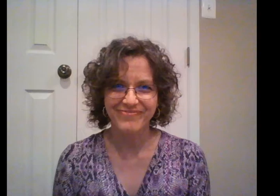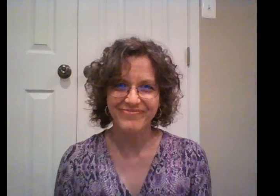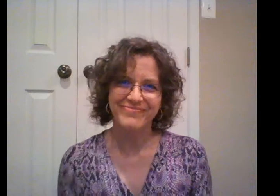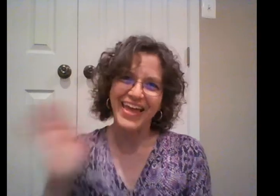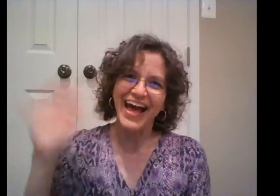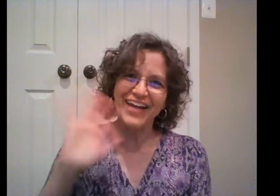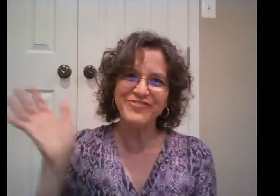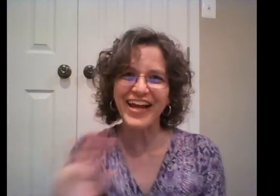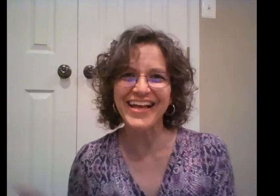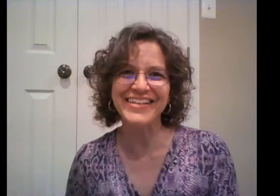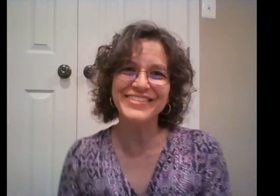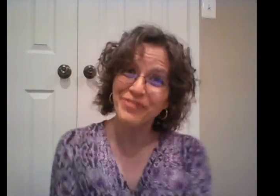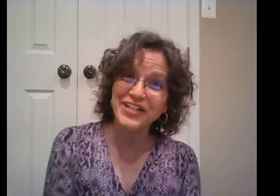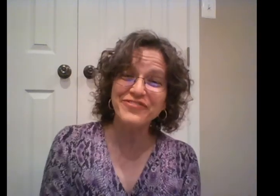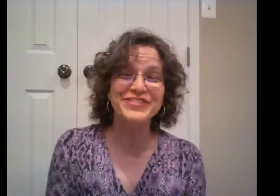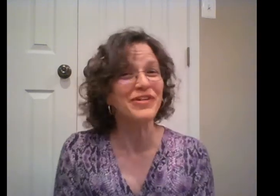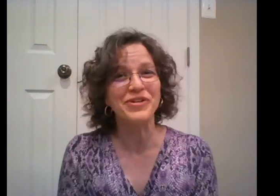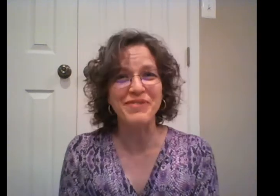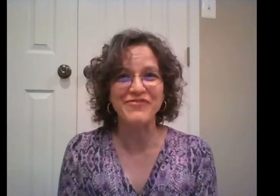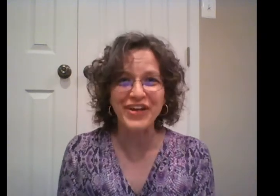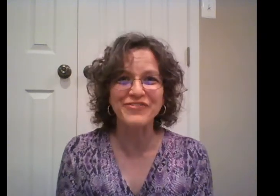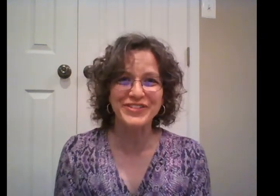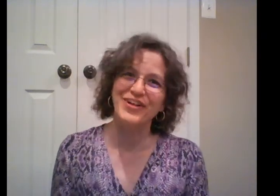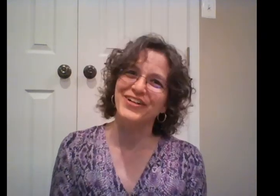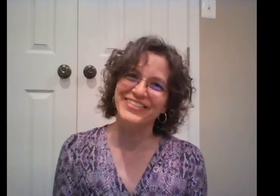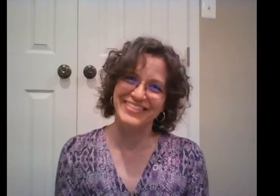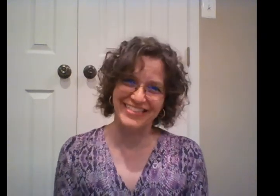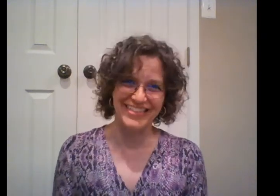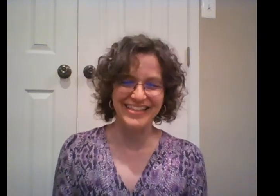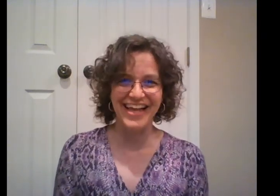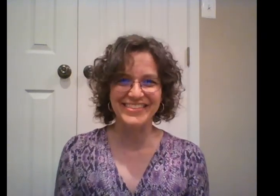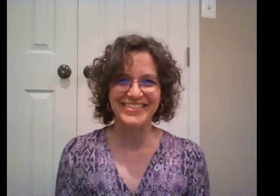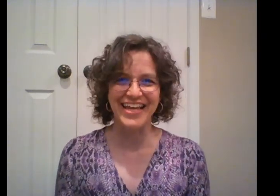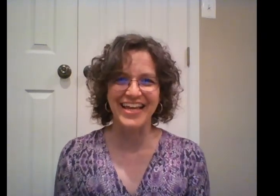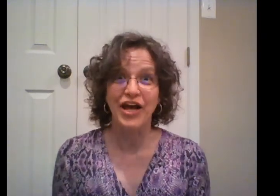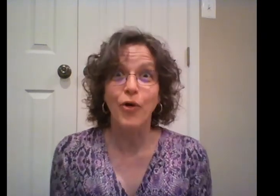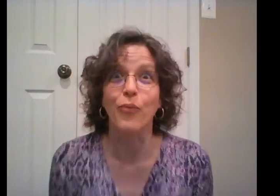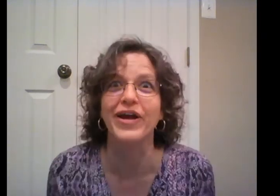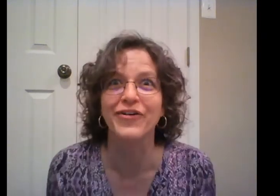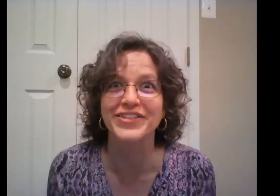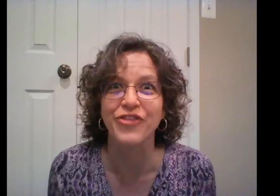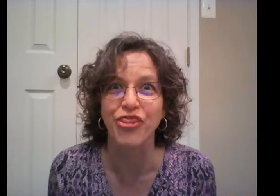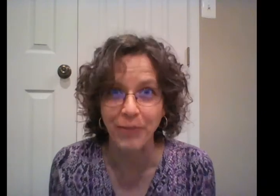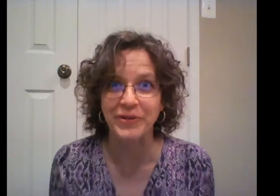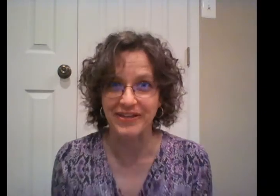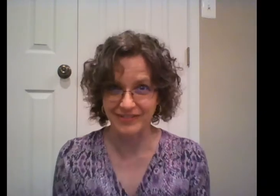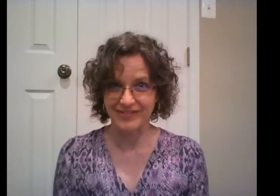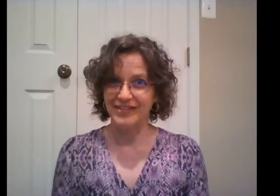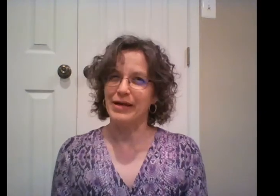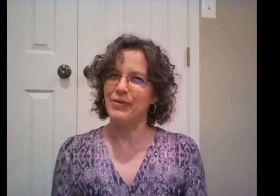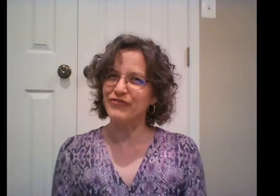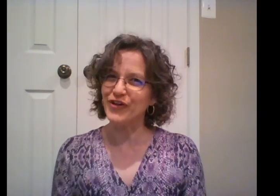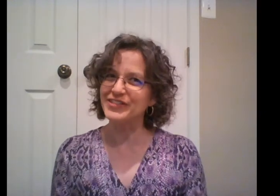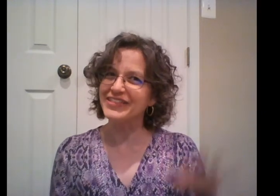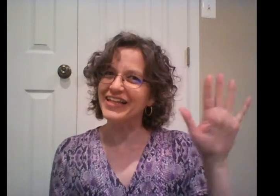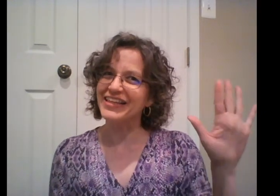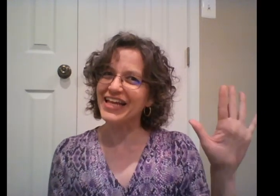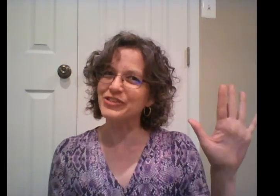Hi friends! We're going to sing one of my favorite songs to sing in class today. Where is Thumpkin? But first, let's